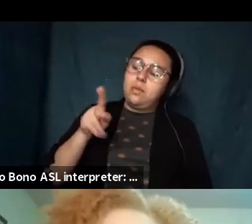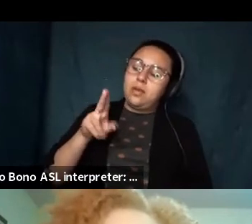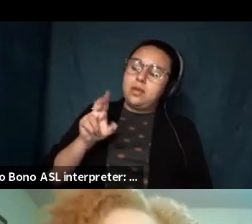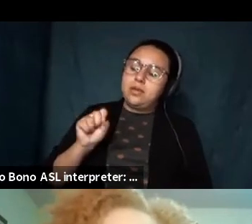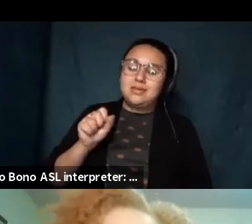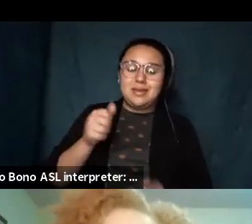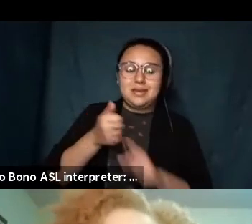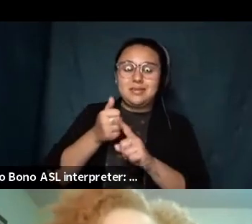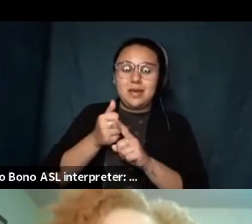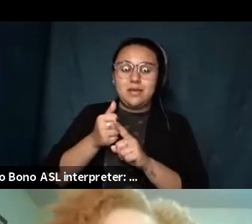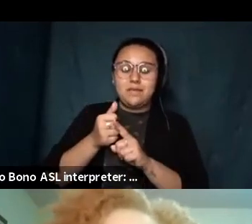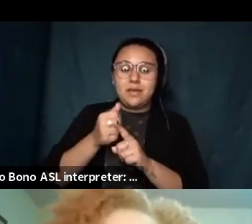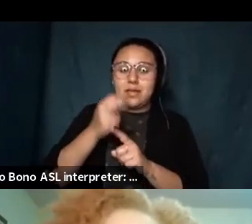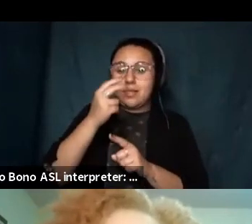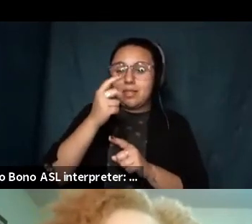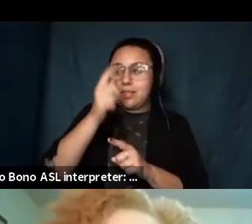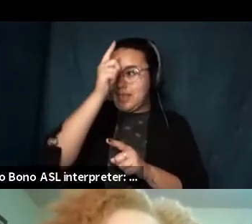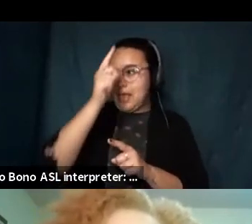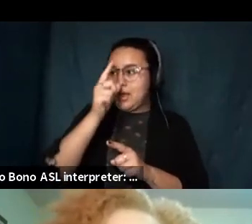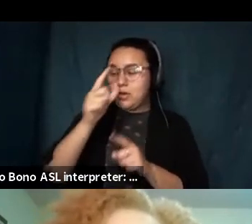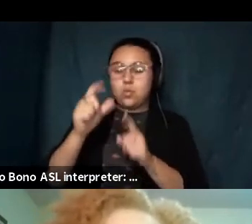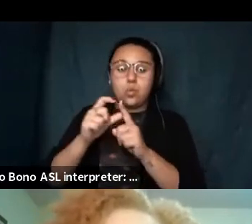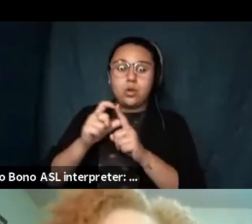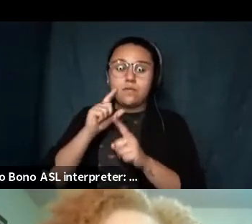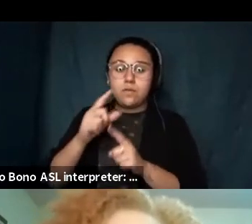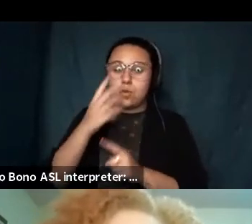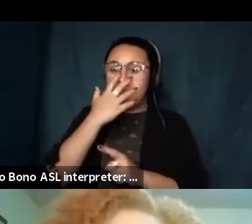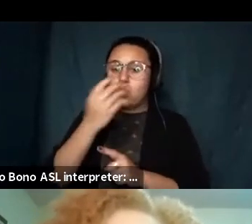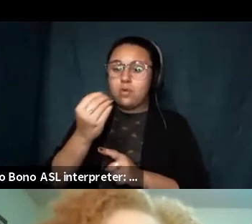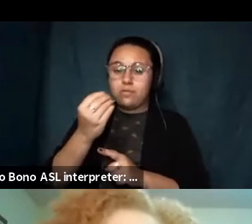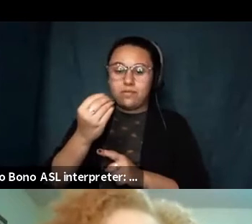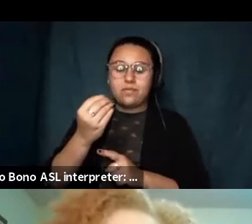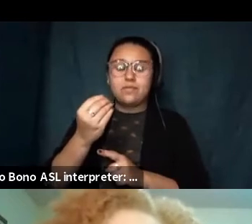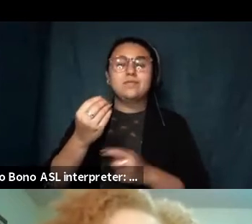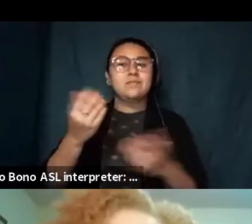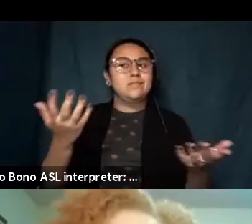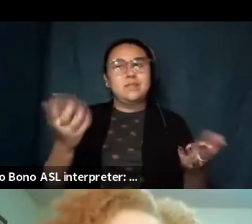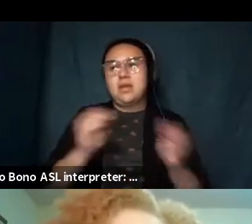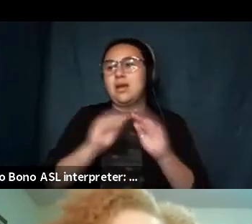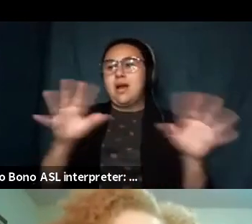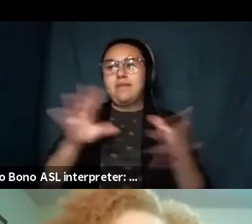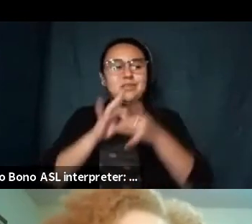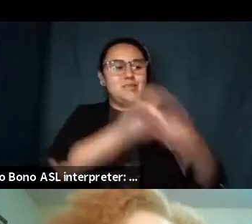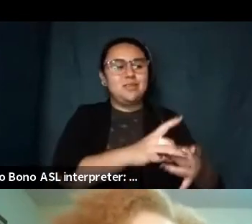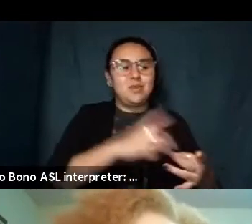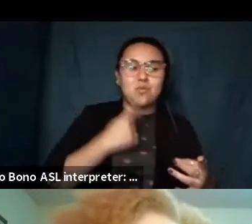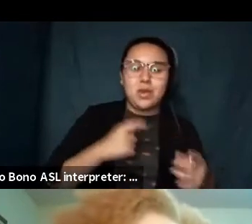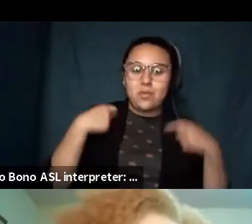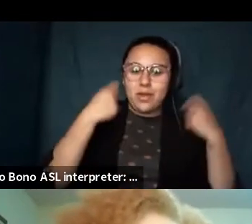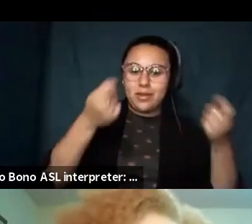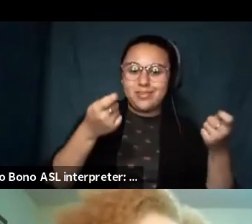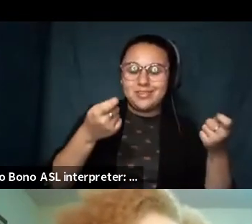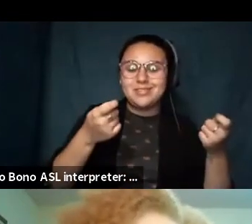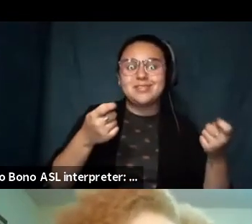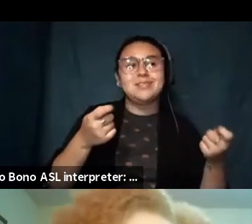i mean that poem writes itself right that just suggests the whole little red riding hood thing once you go down that path